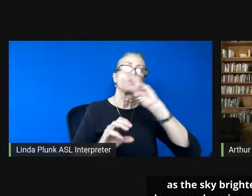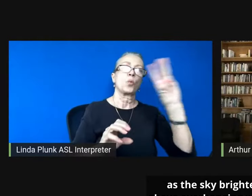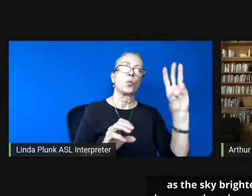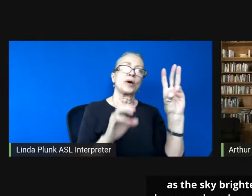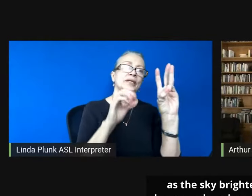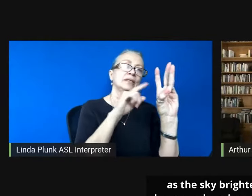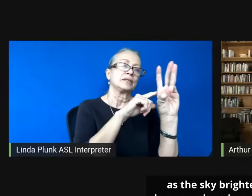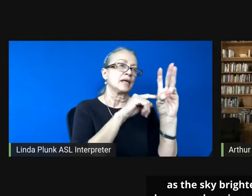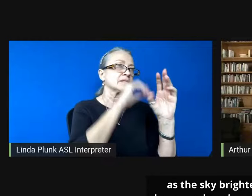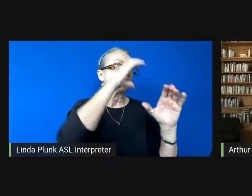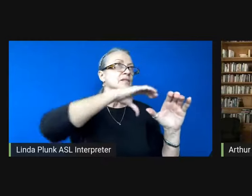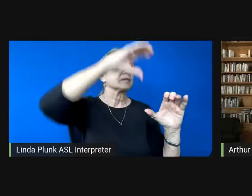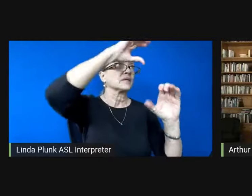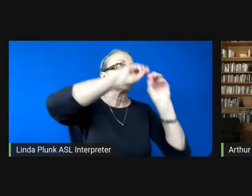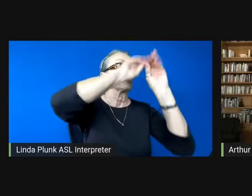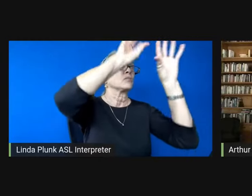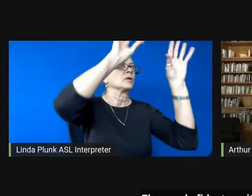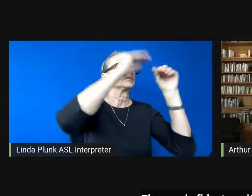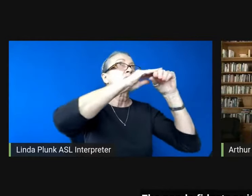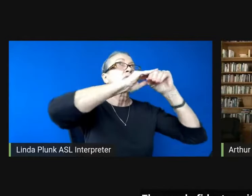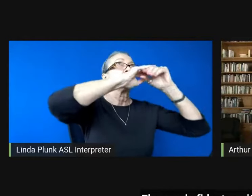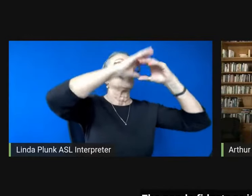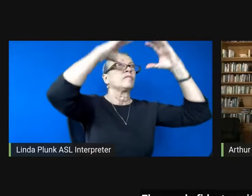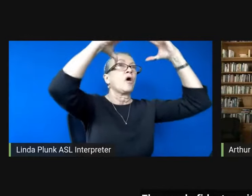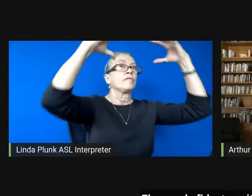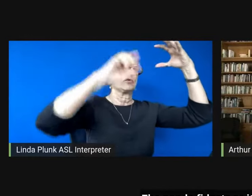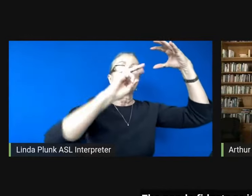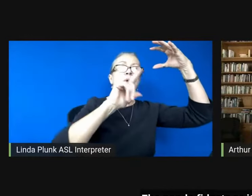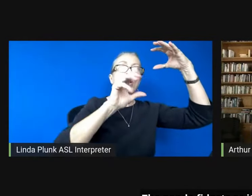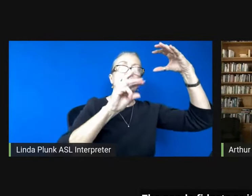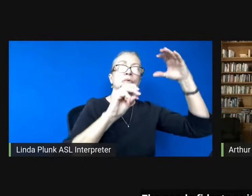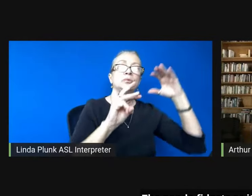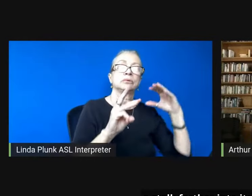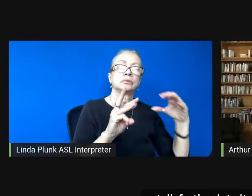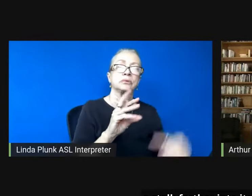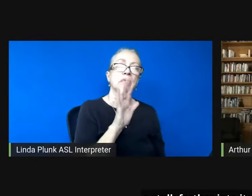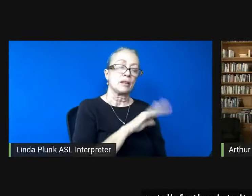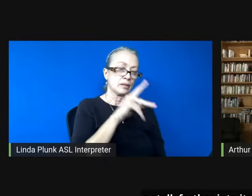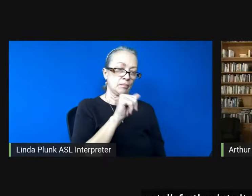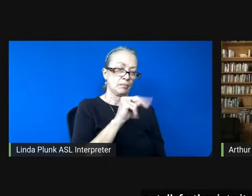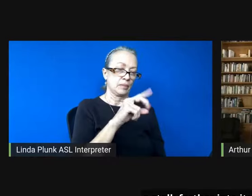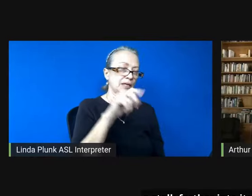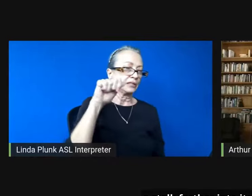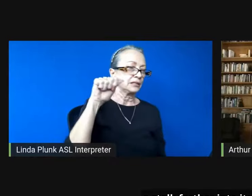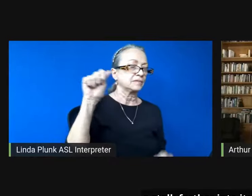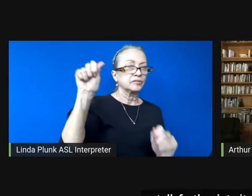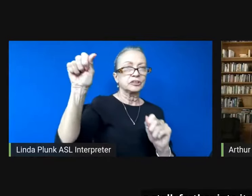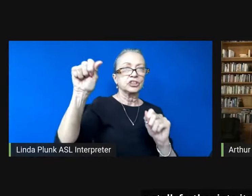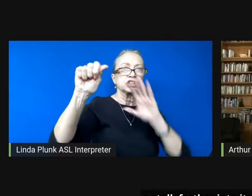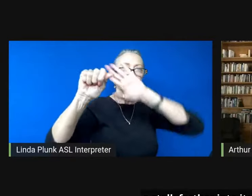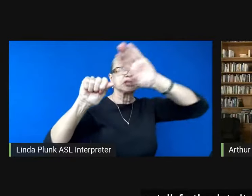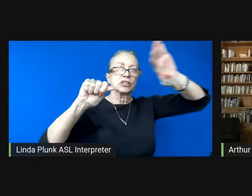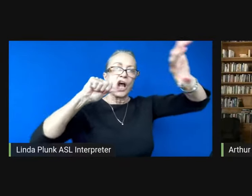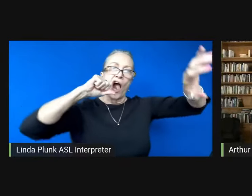overhanging willows the panda fidgets as it pushes a stalk farther into